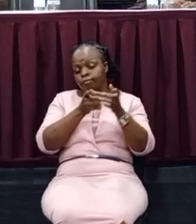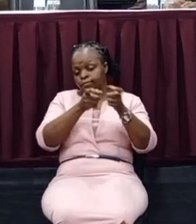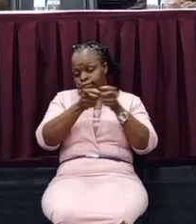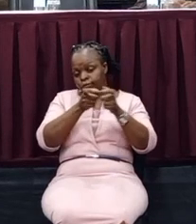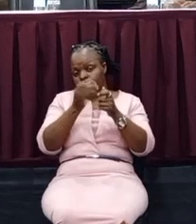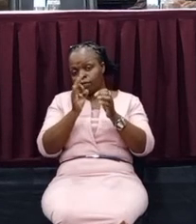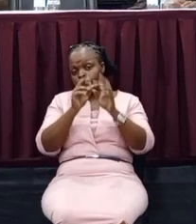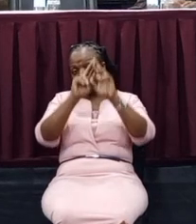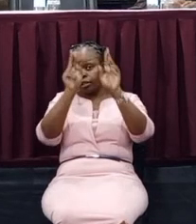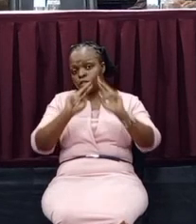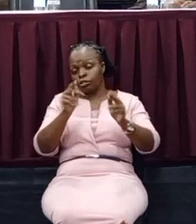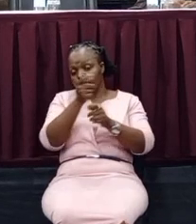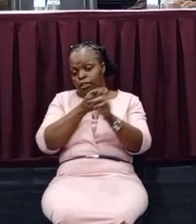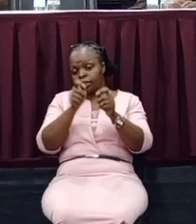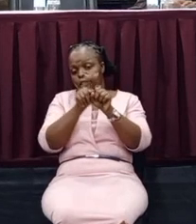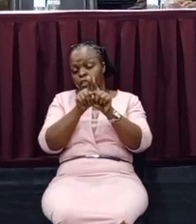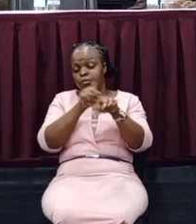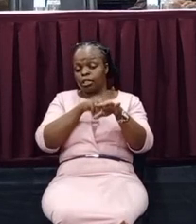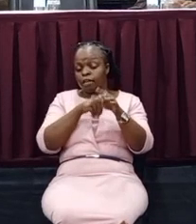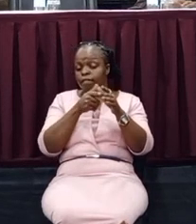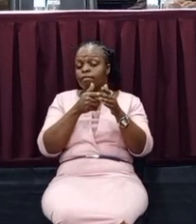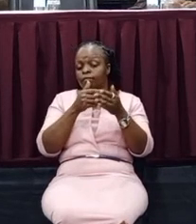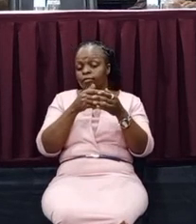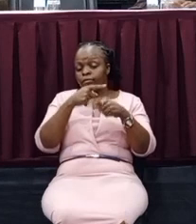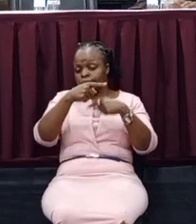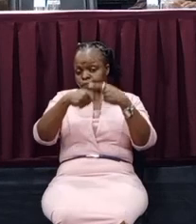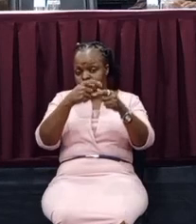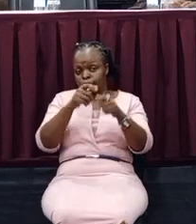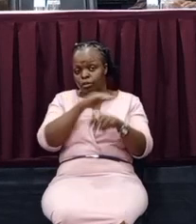trade, and at the same time, most of the location of the local trade. Because we have,